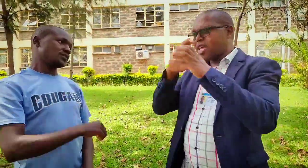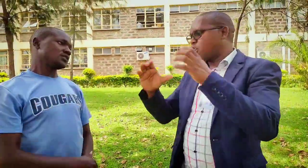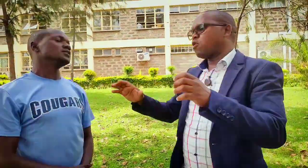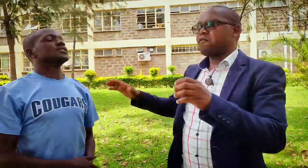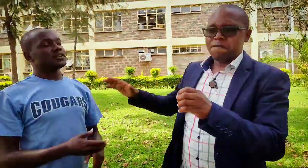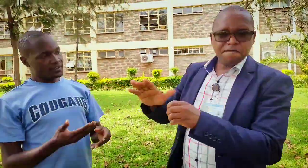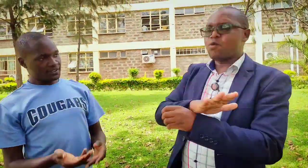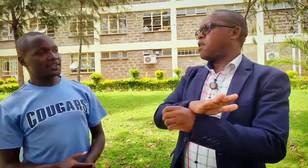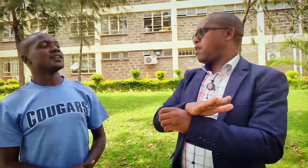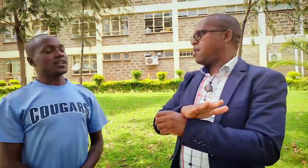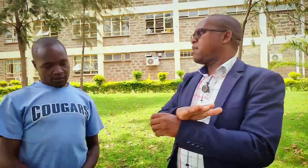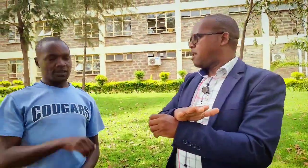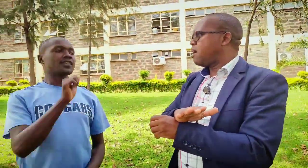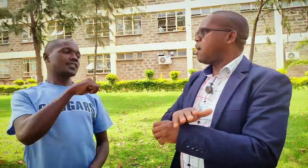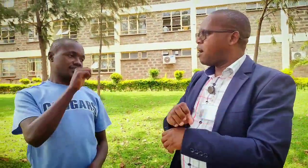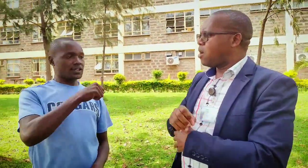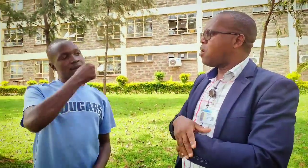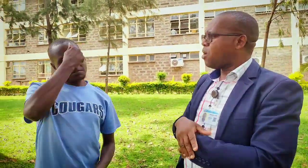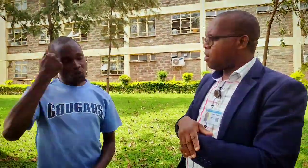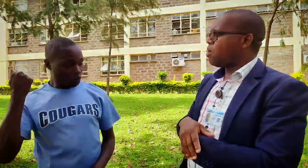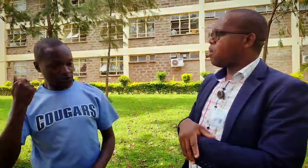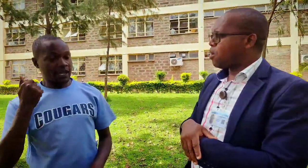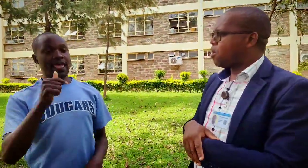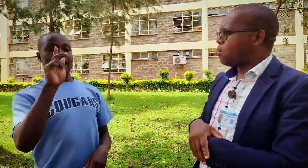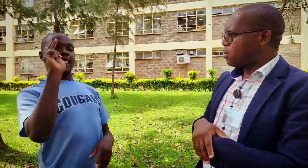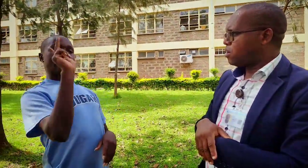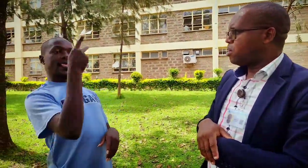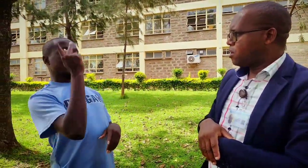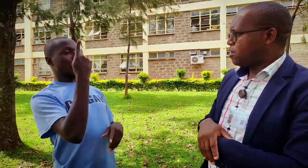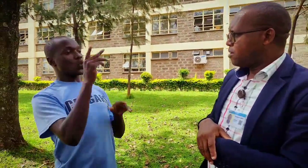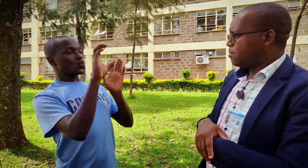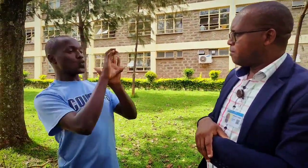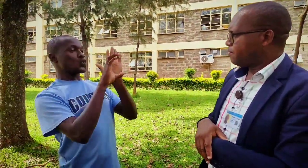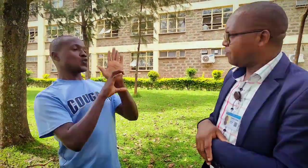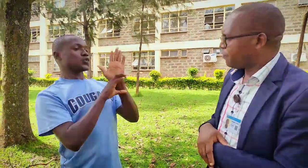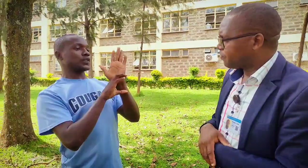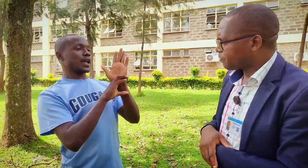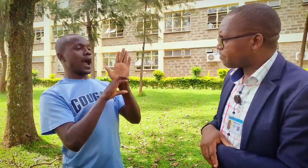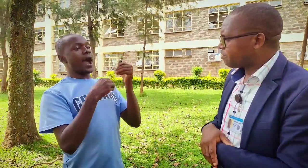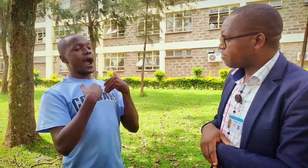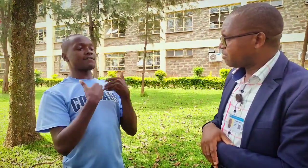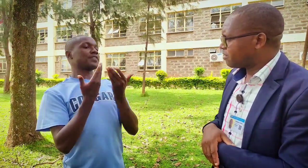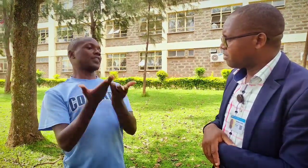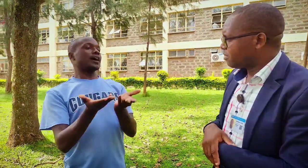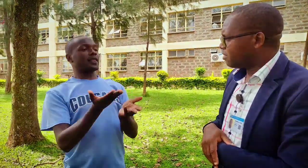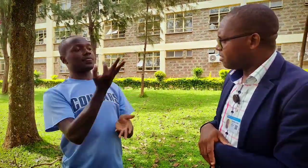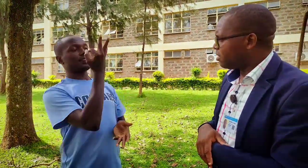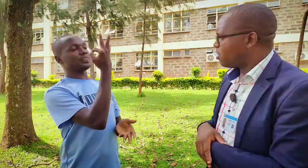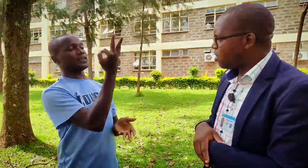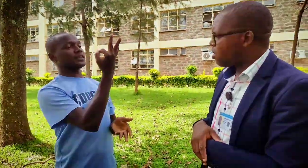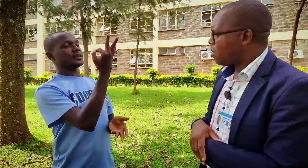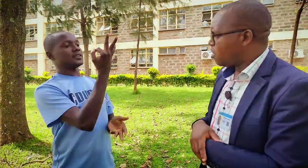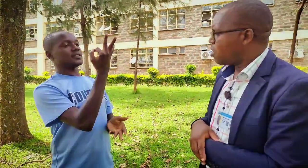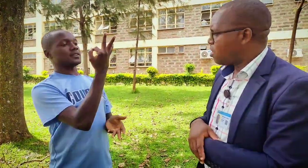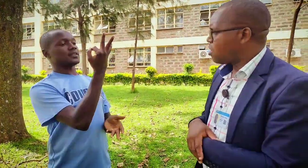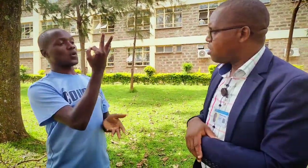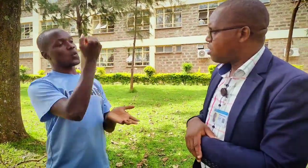that will help to communicate well kenya in the kenya constitution we have three